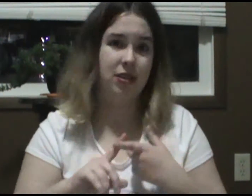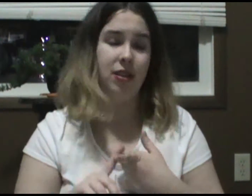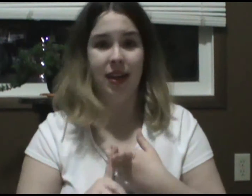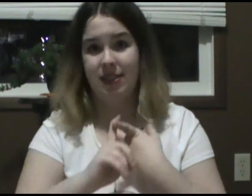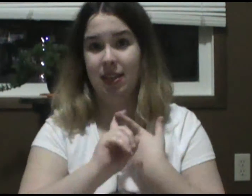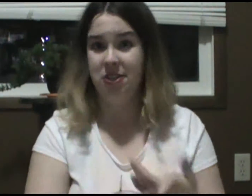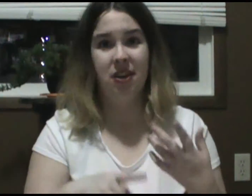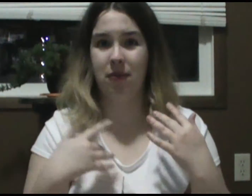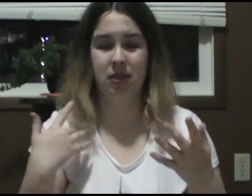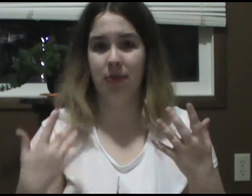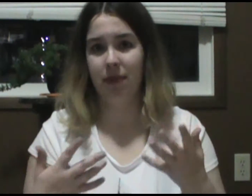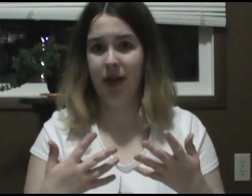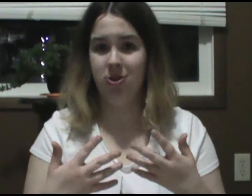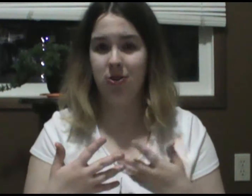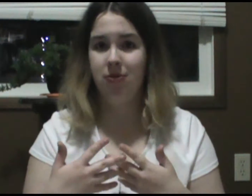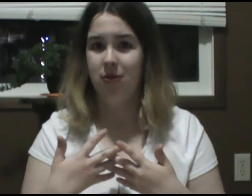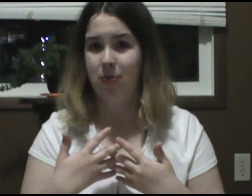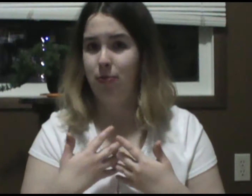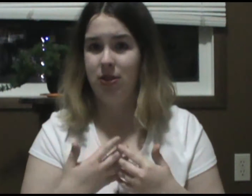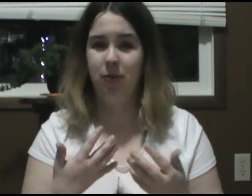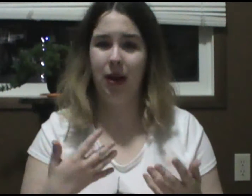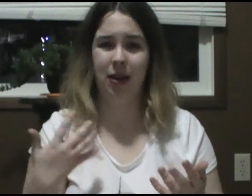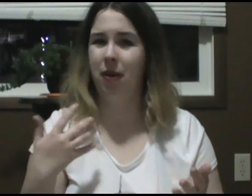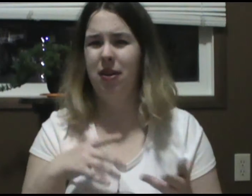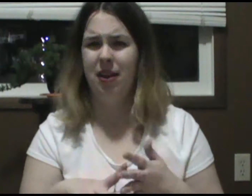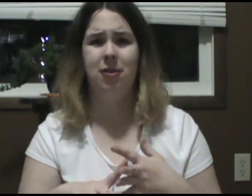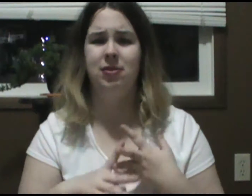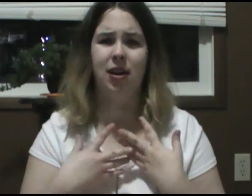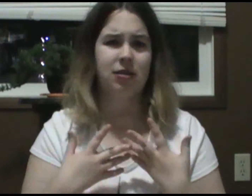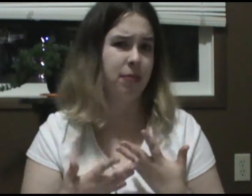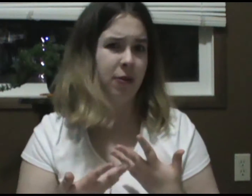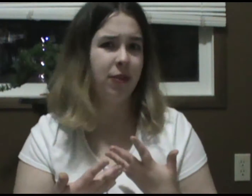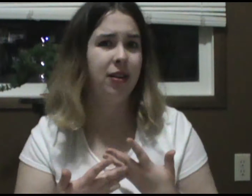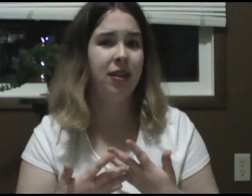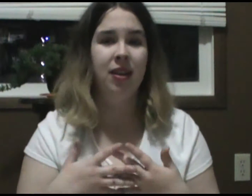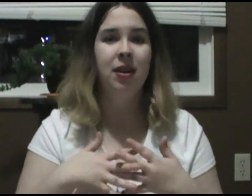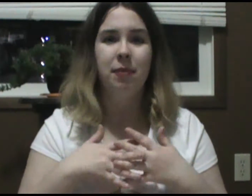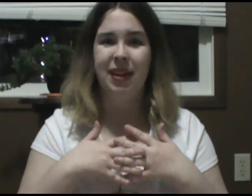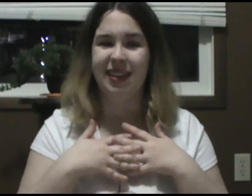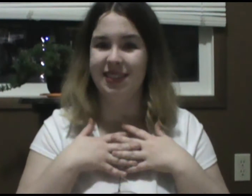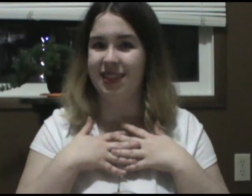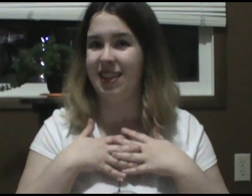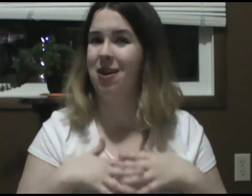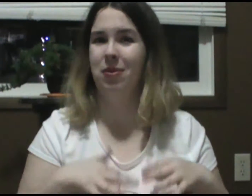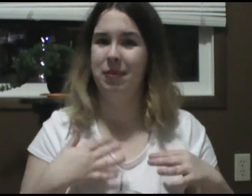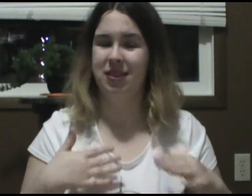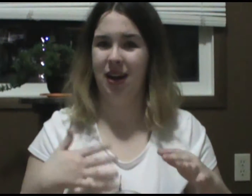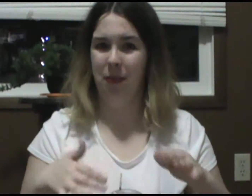like I said, did she have a spare pair of shoes or was she walking around and, like, her socks are barefoot? Because that would have been terrible